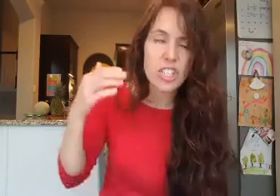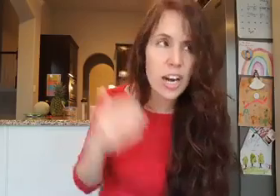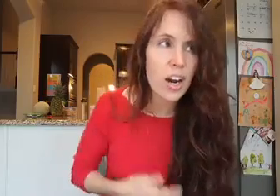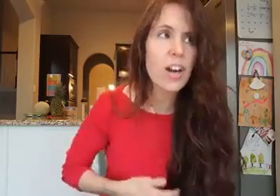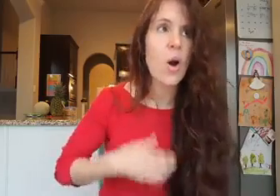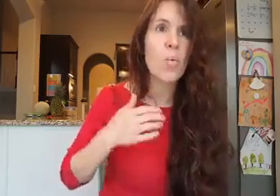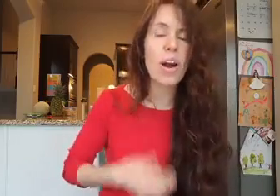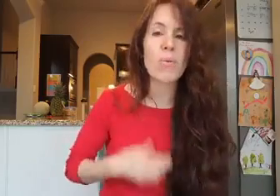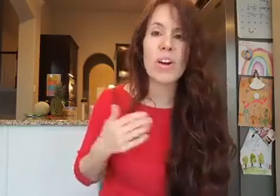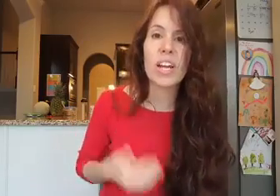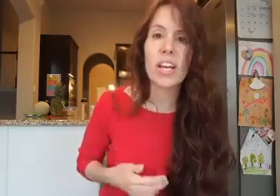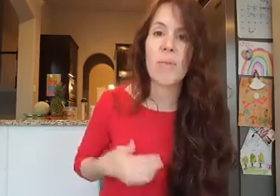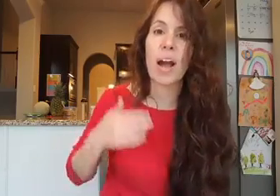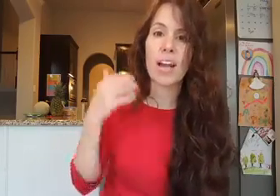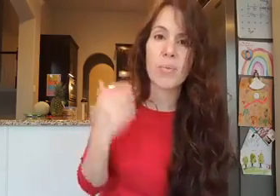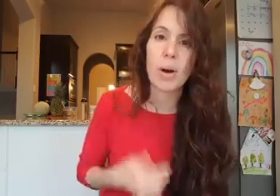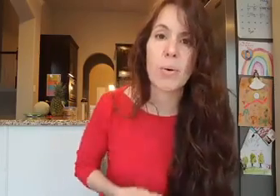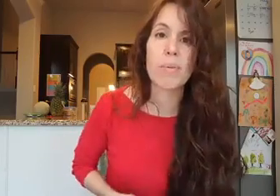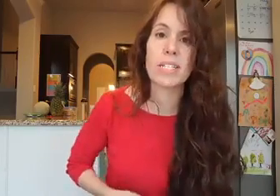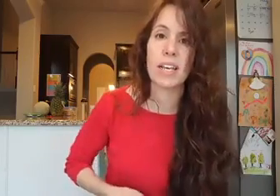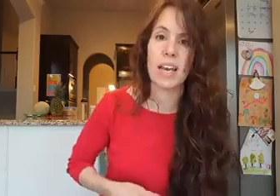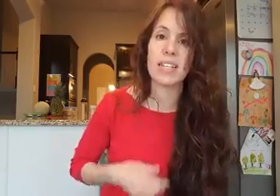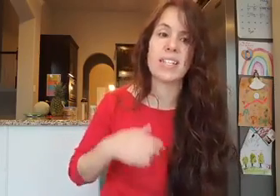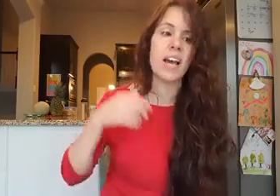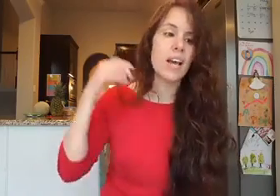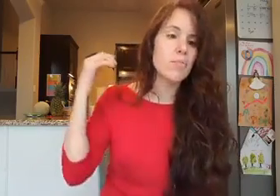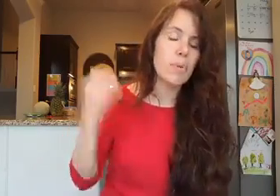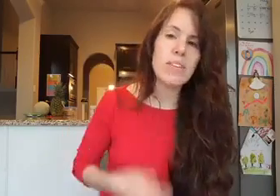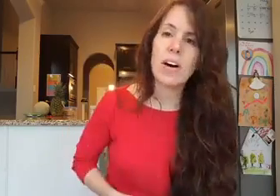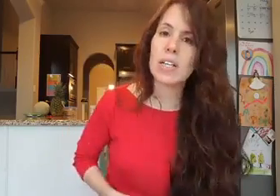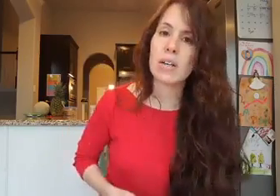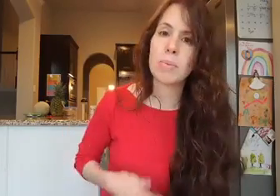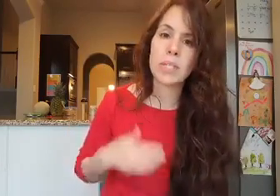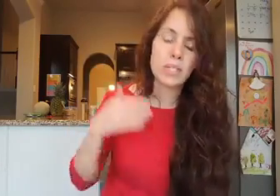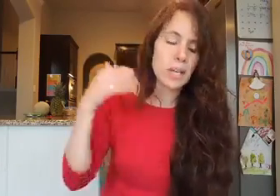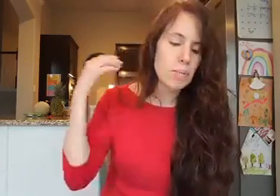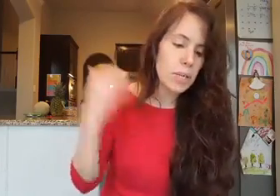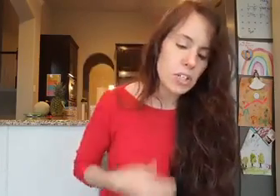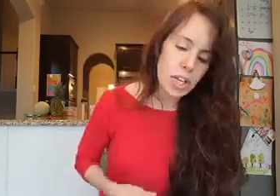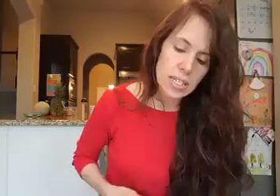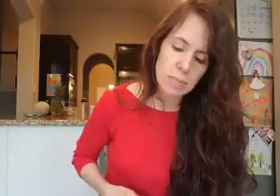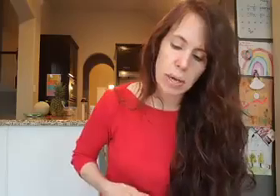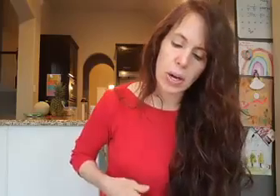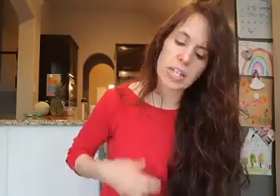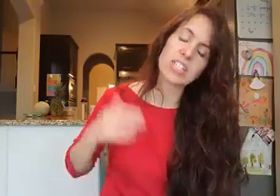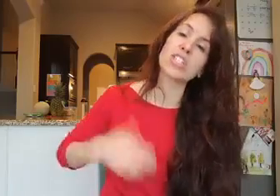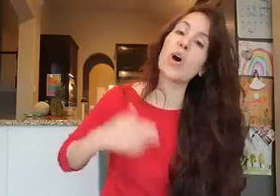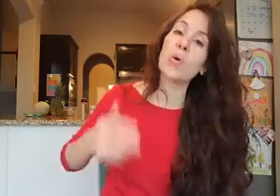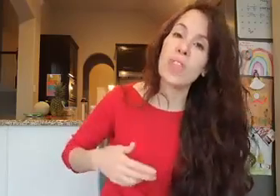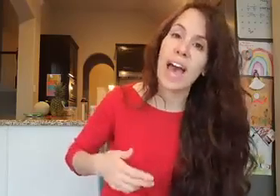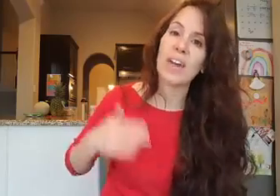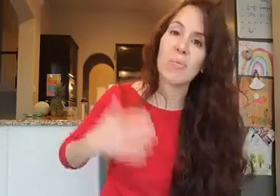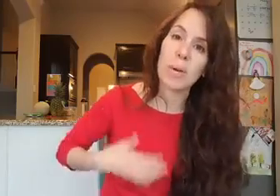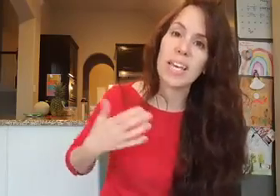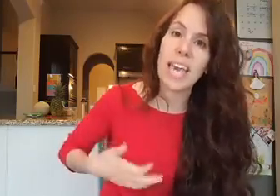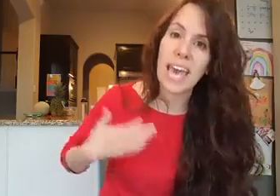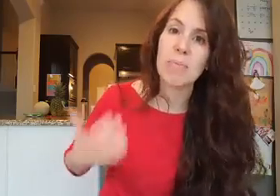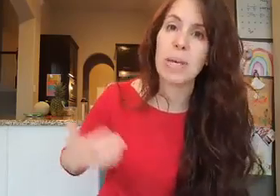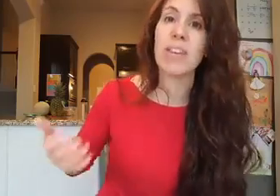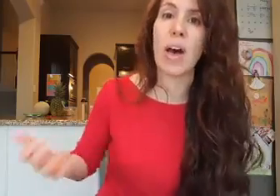share where we're getting it right and where we're missing it. Be vulnerable, be transparent so that we can be of